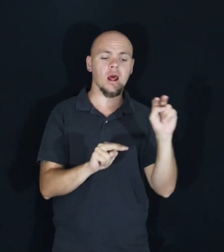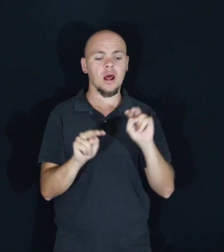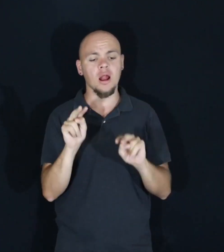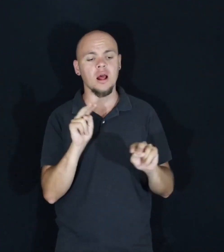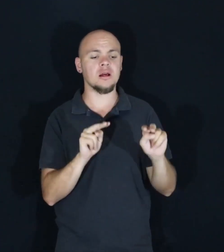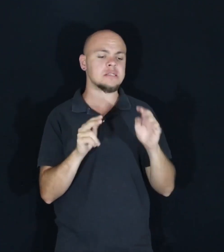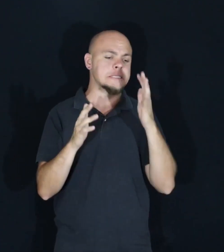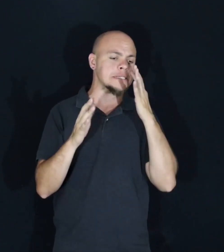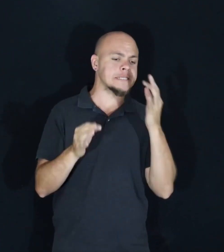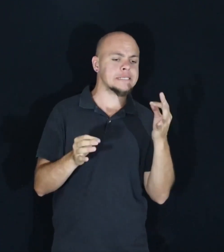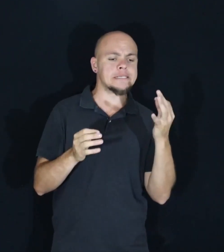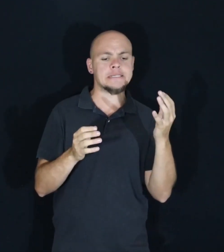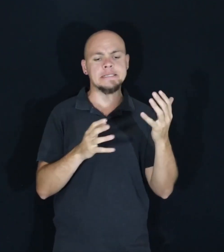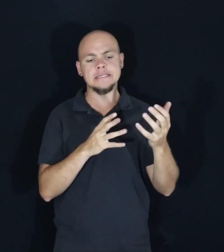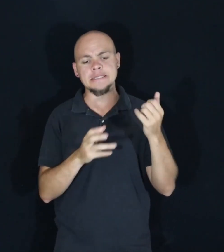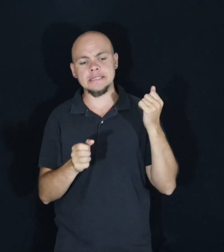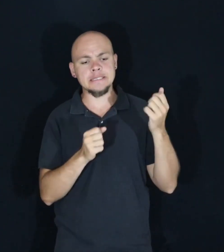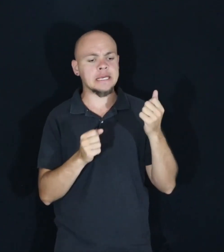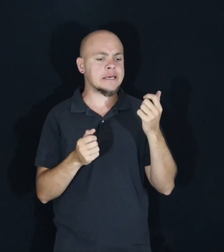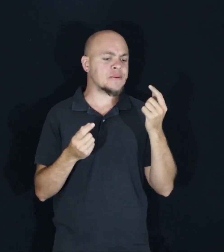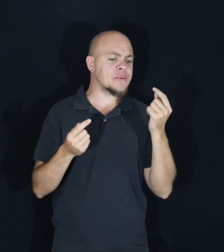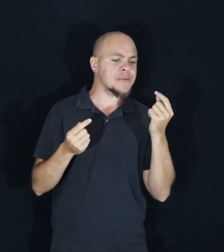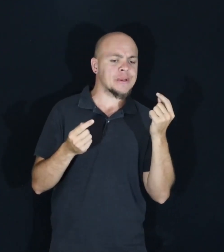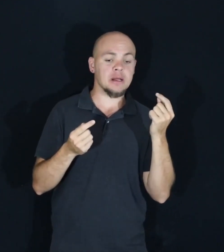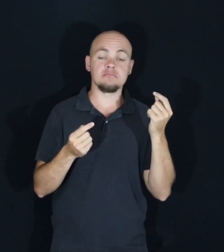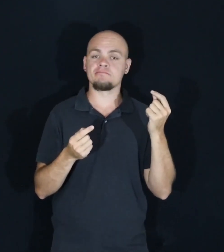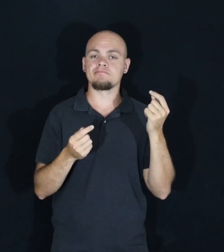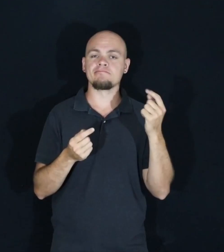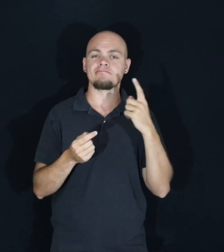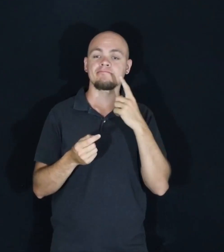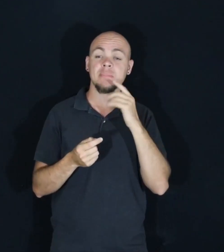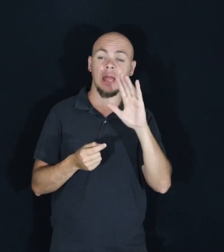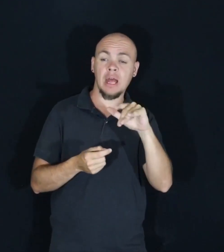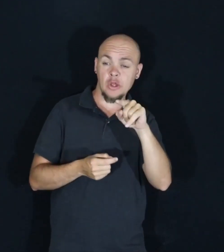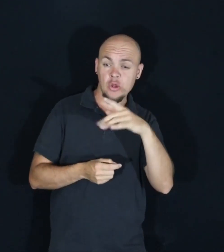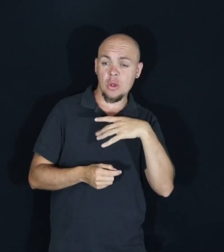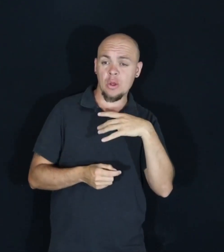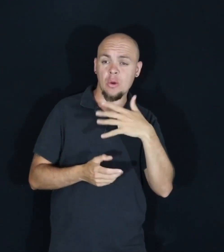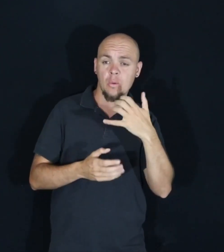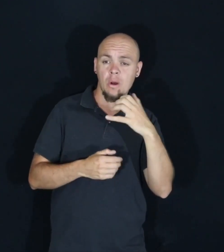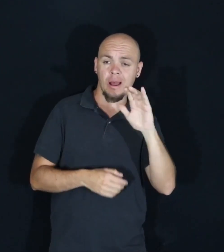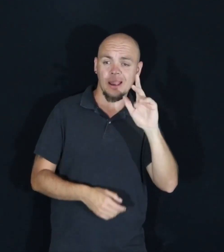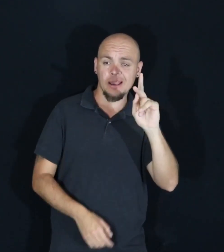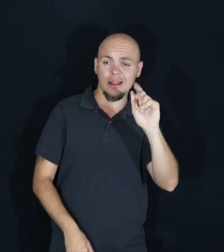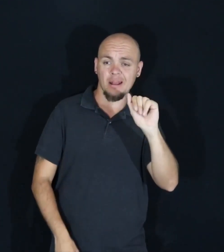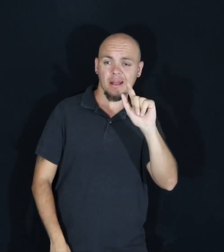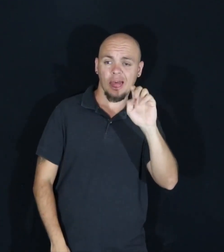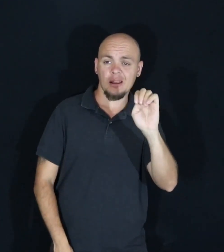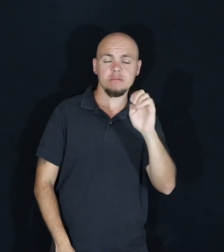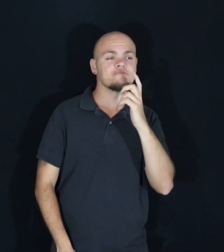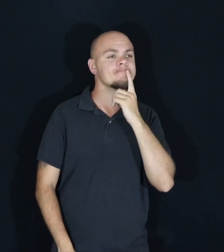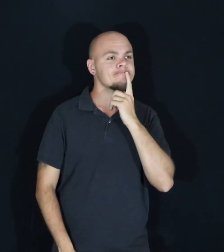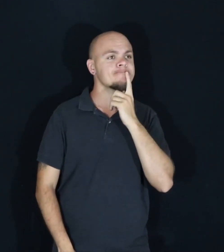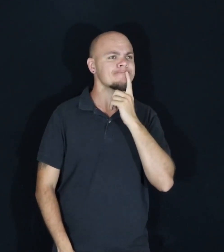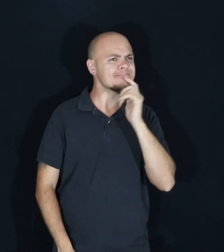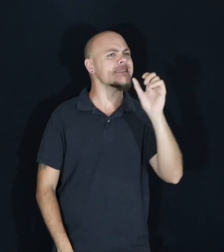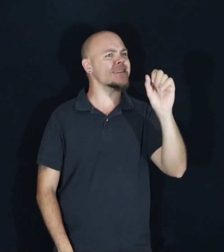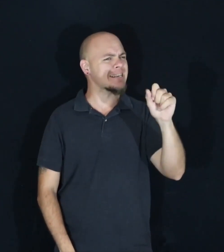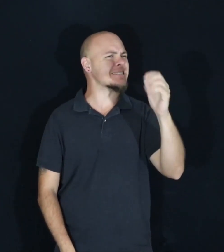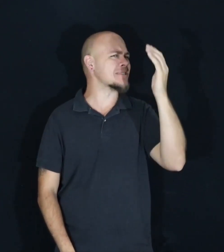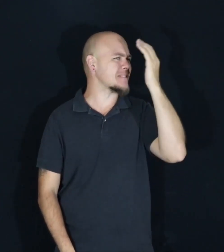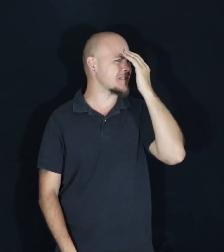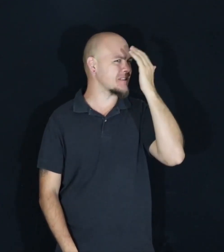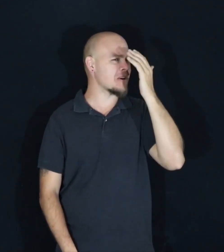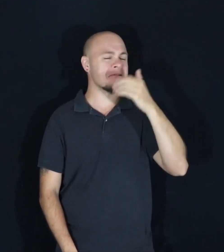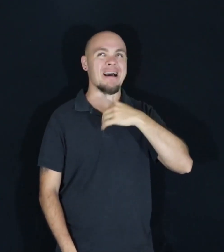decided what they were going to take for the day. And she said, do you like, do you want some kale? And she said, oh, you know I